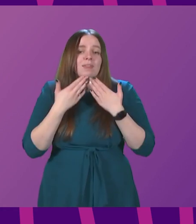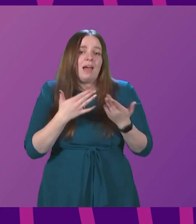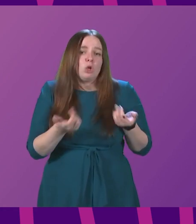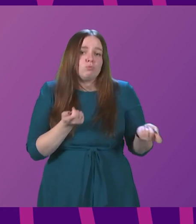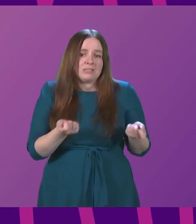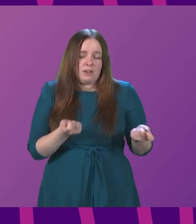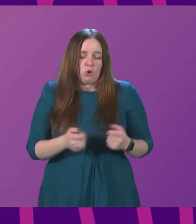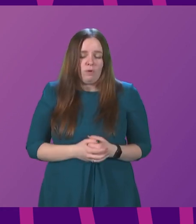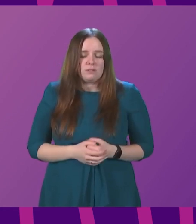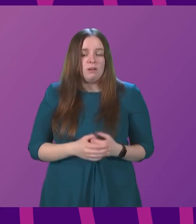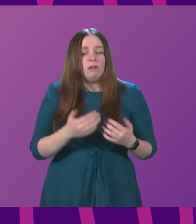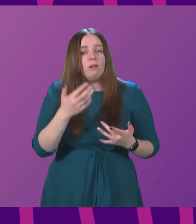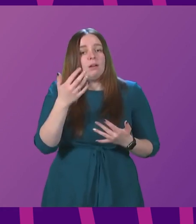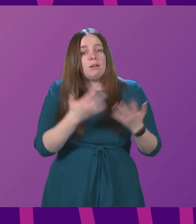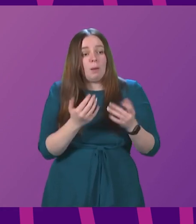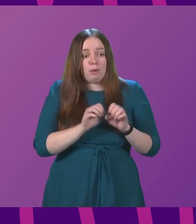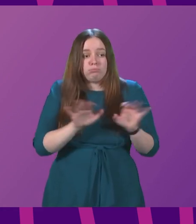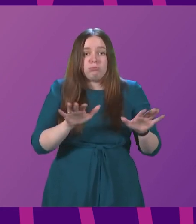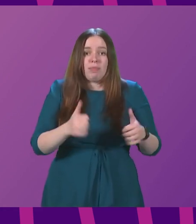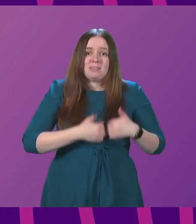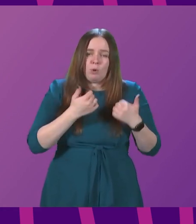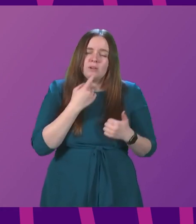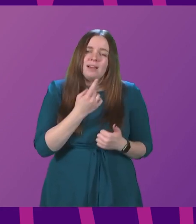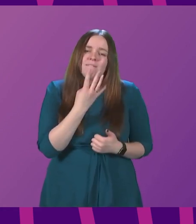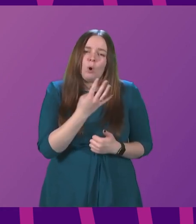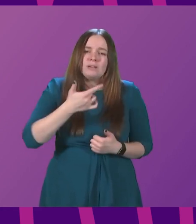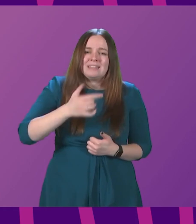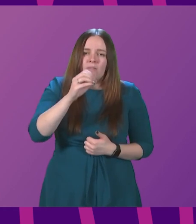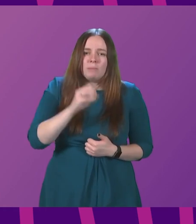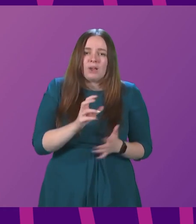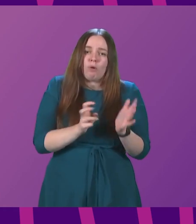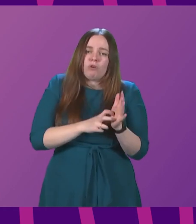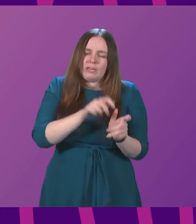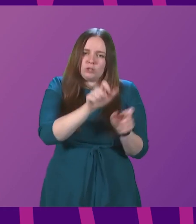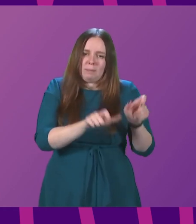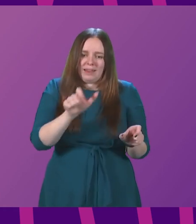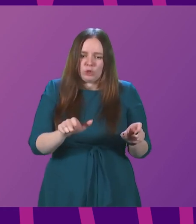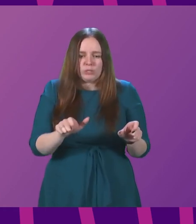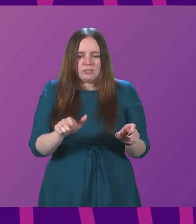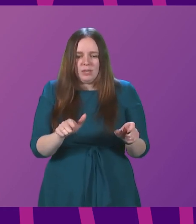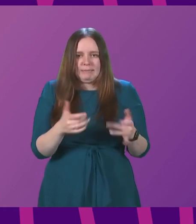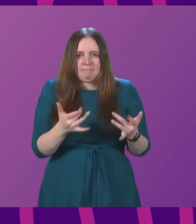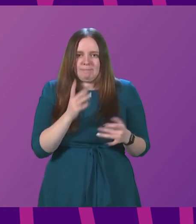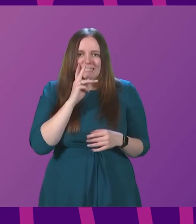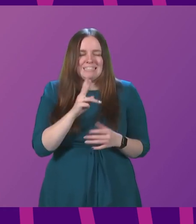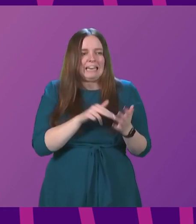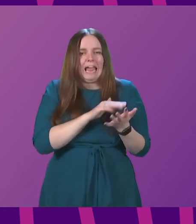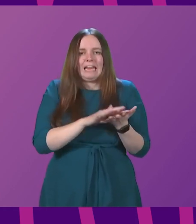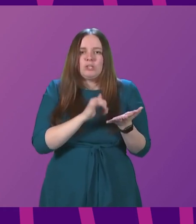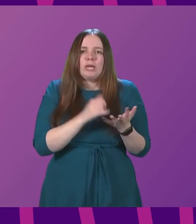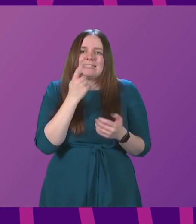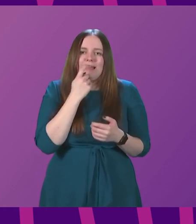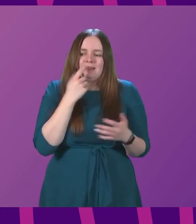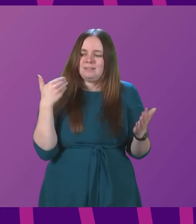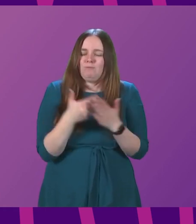Officer. Figures released this morning show that 47% of registered patients have not seen an NHS dentist within the last